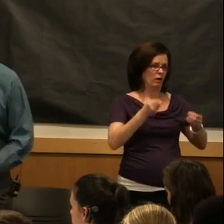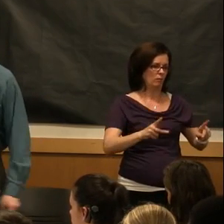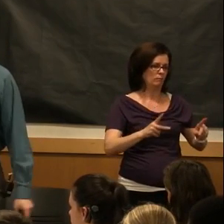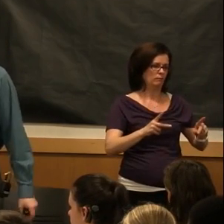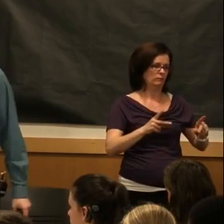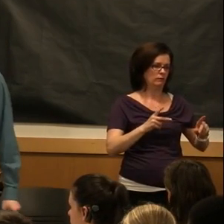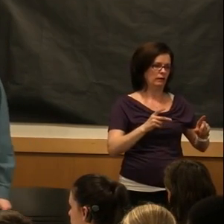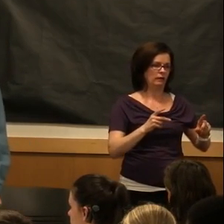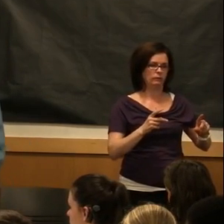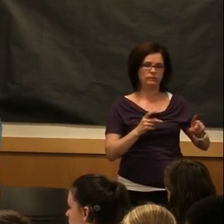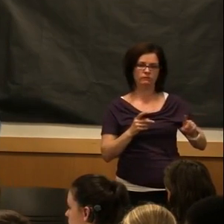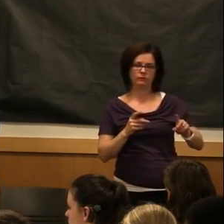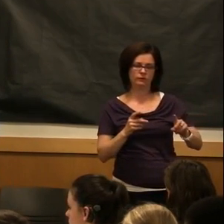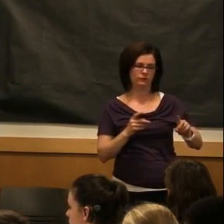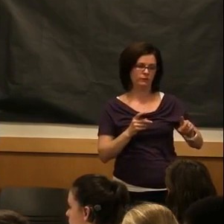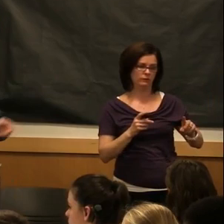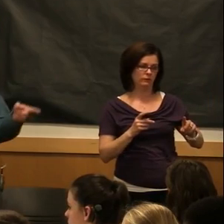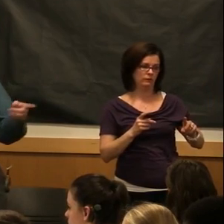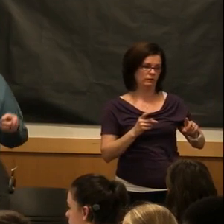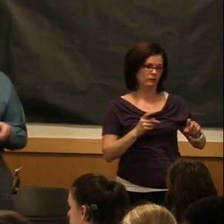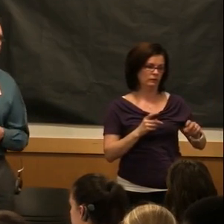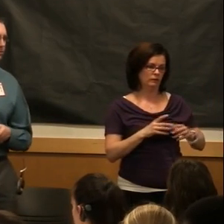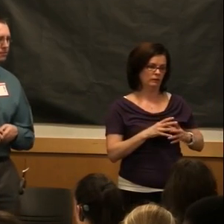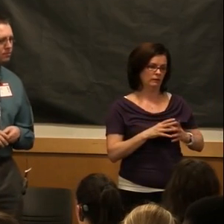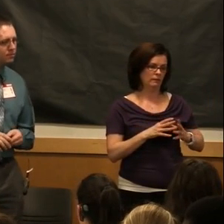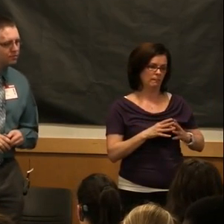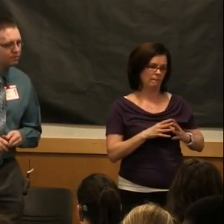areas. Then there's student- Can ask you a for me? Sure.